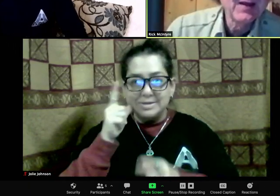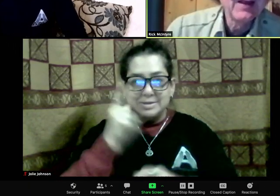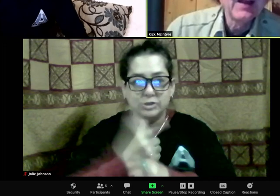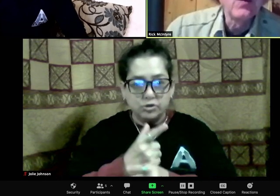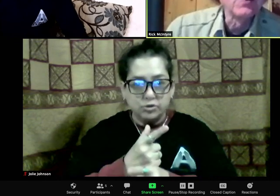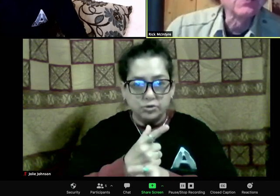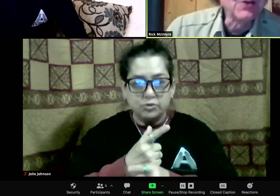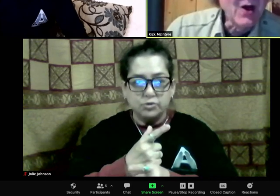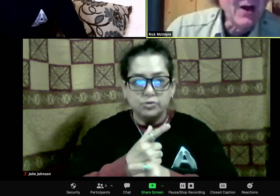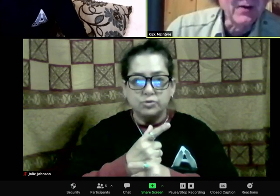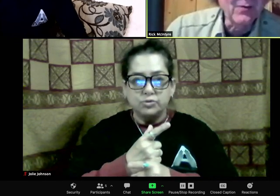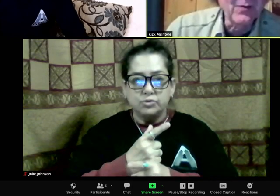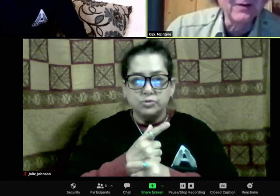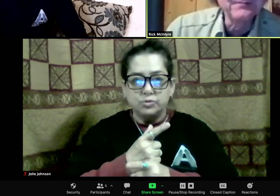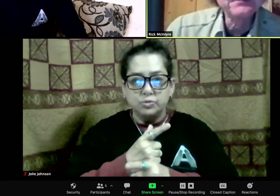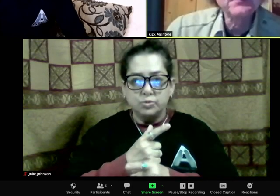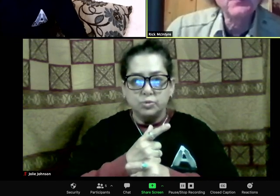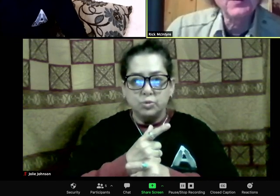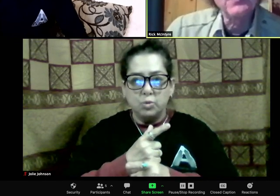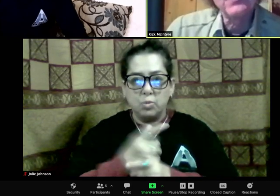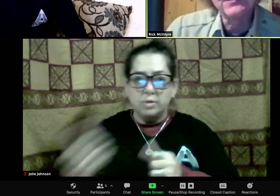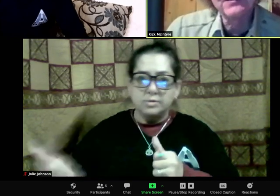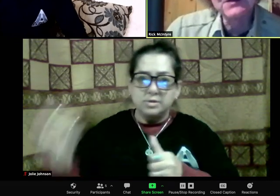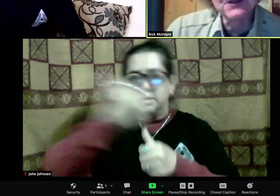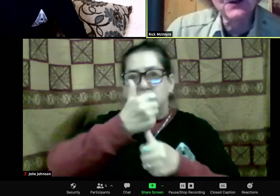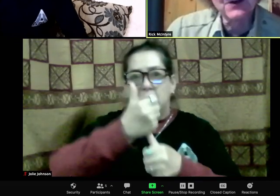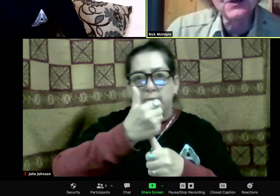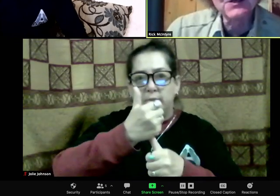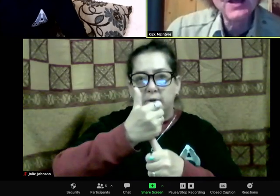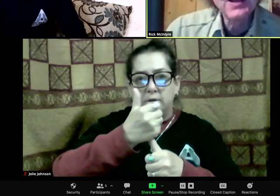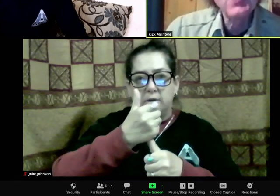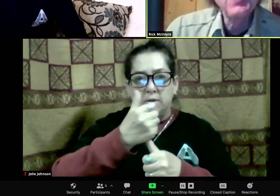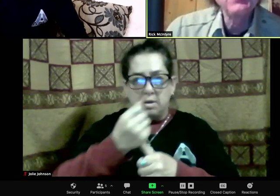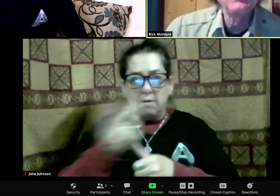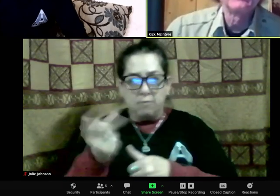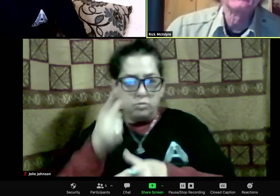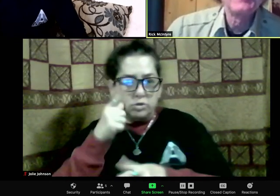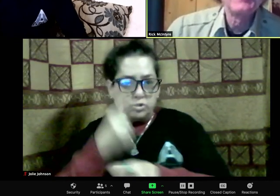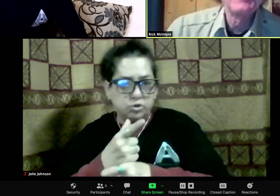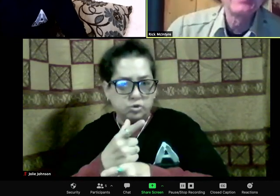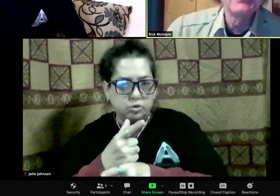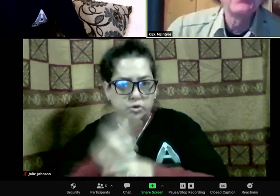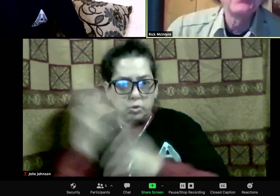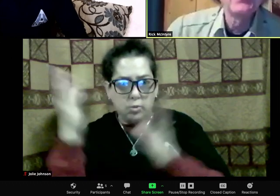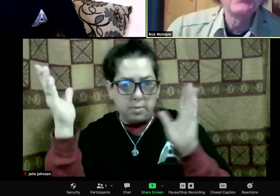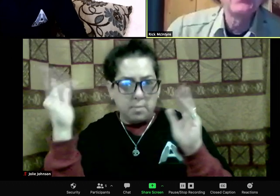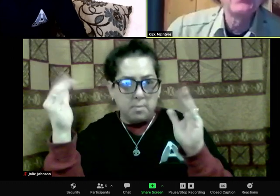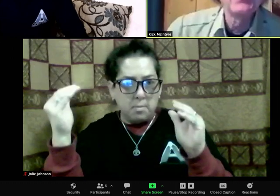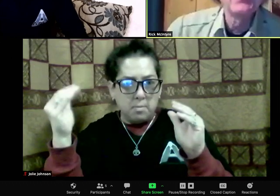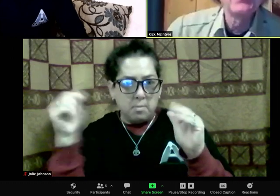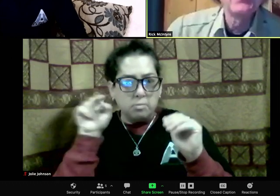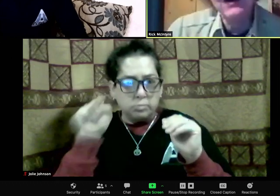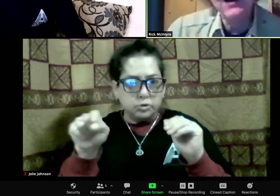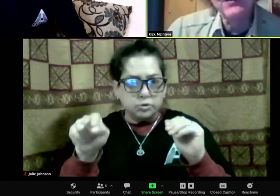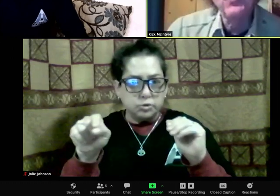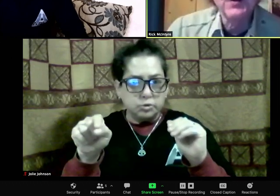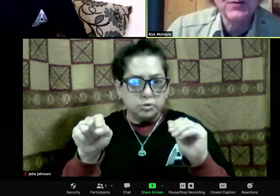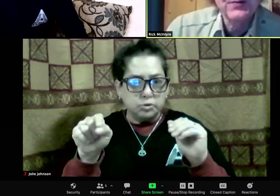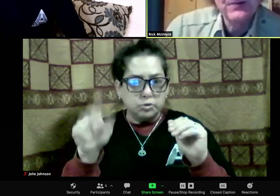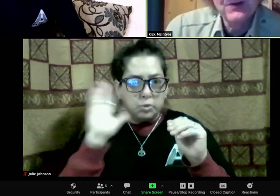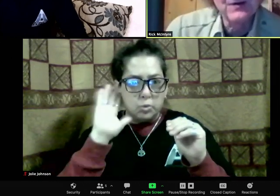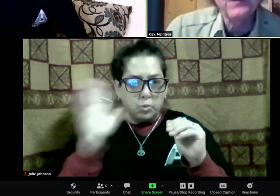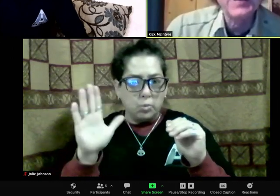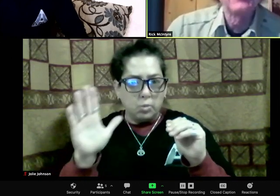the other younger wolves left the park and they started a new family to the east. So it was kind of boiling down to